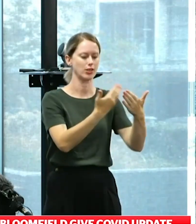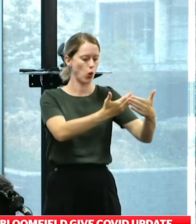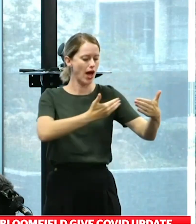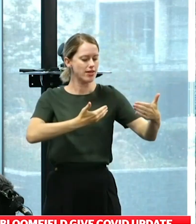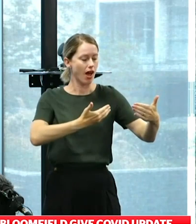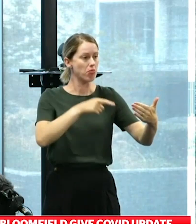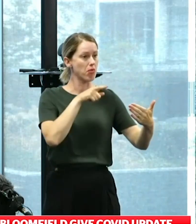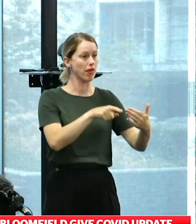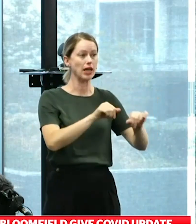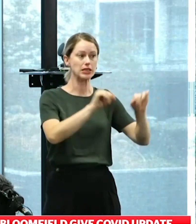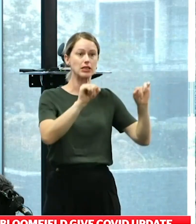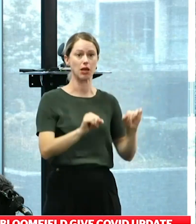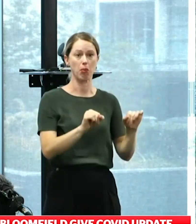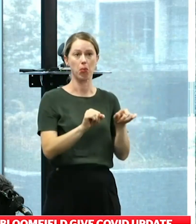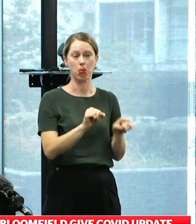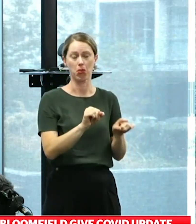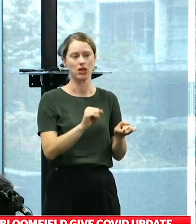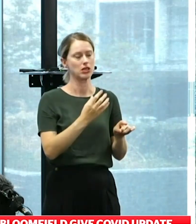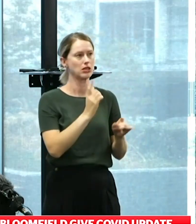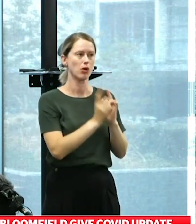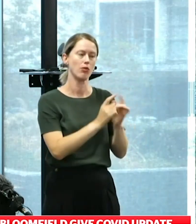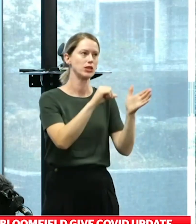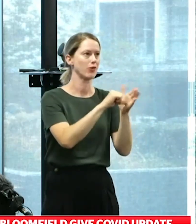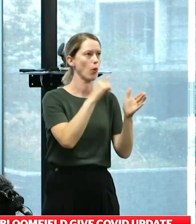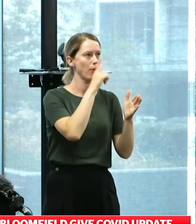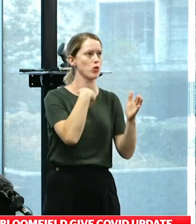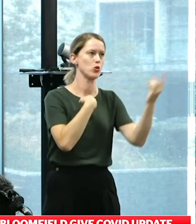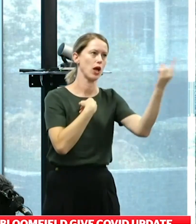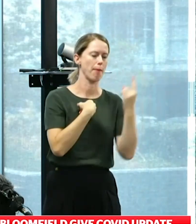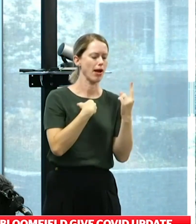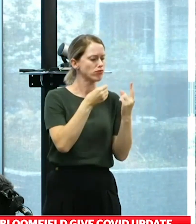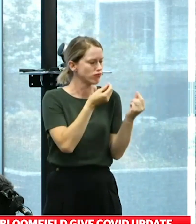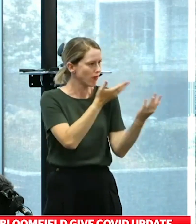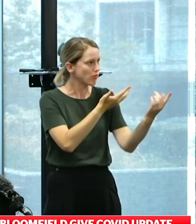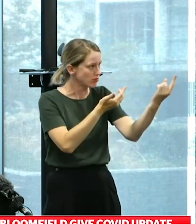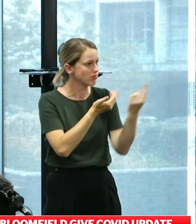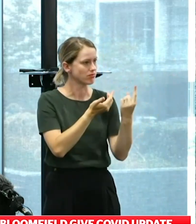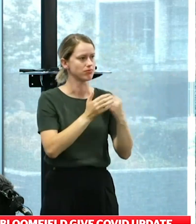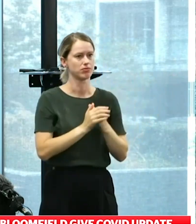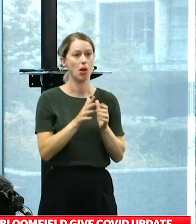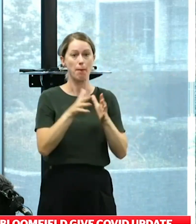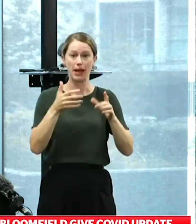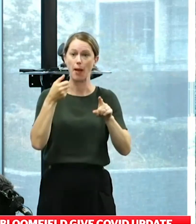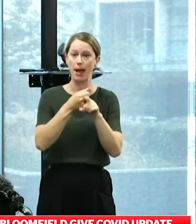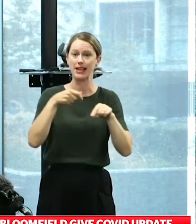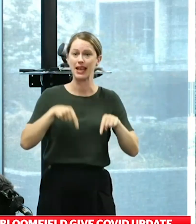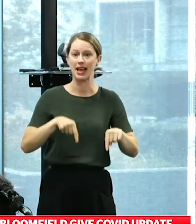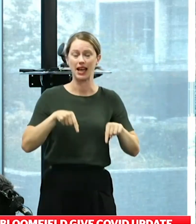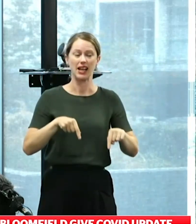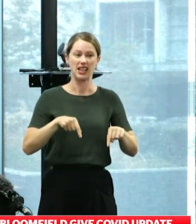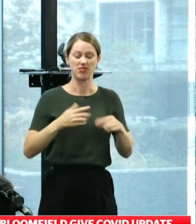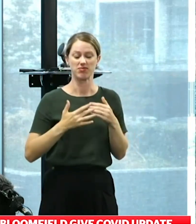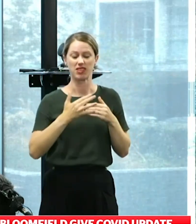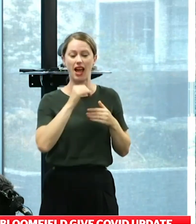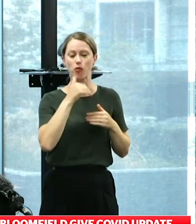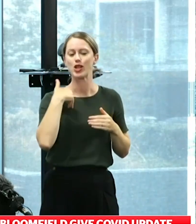And that has been used in some really difficult situations. But actually, what is going to make the biggest difference here is us not having to rely on